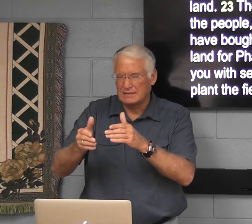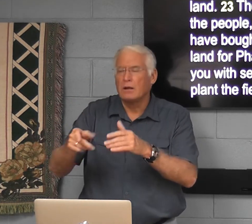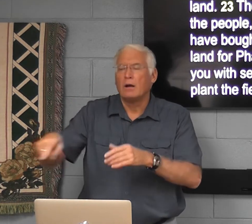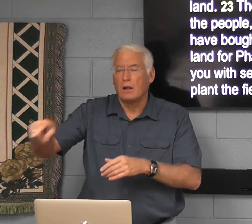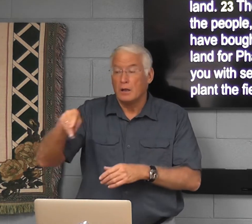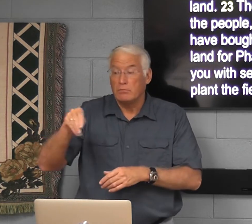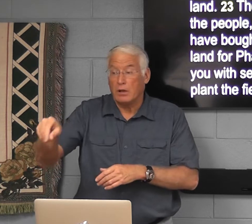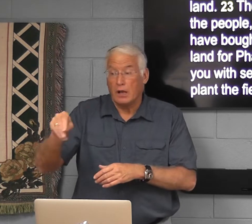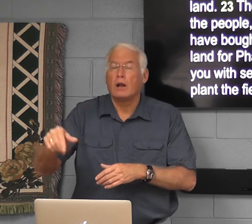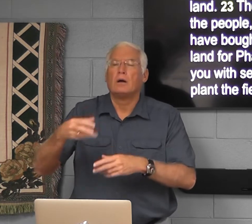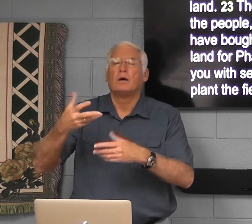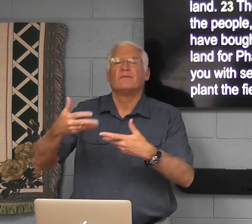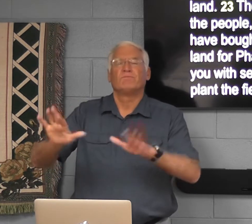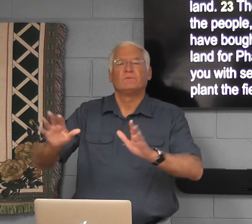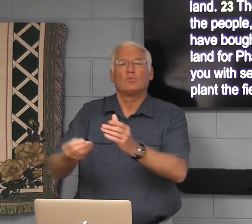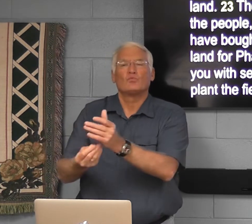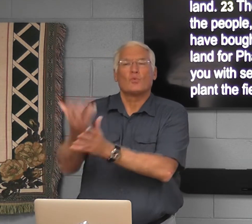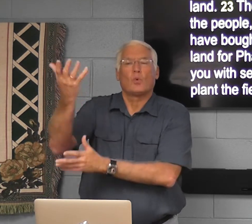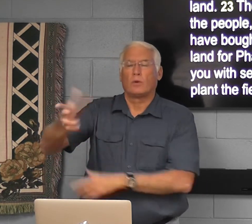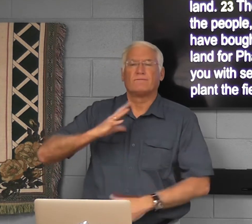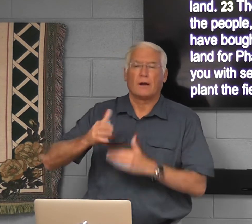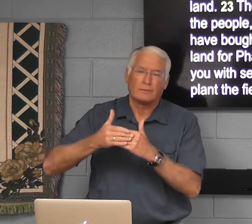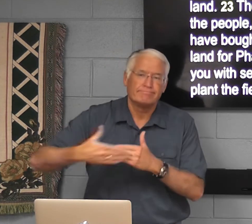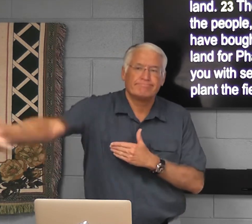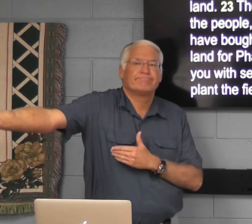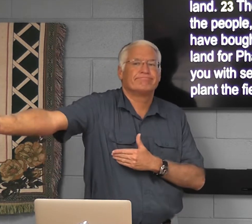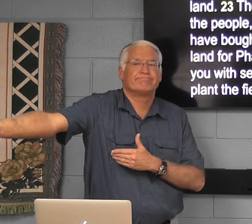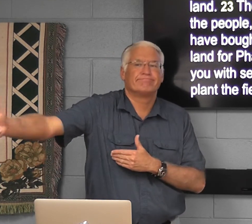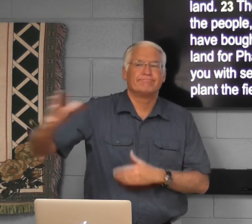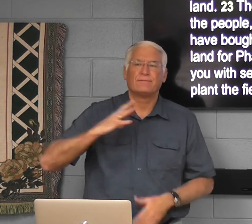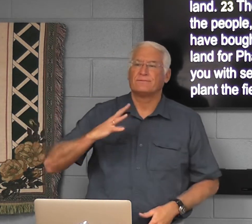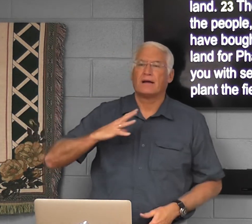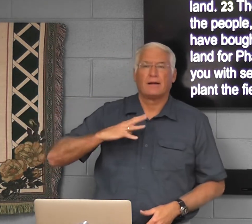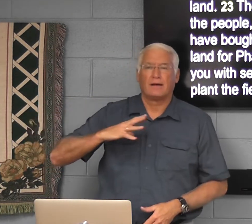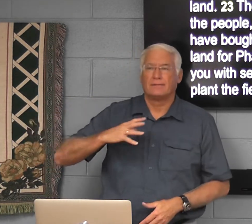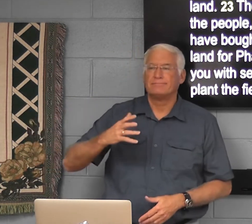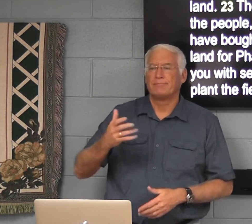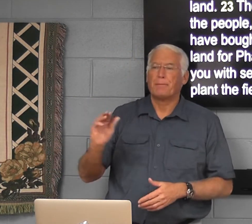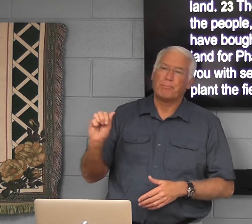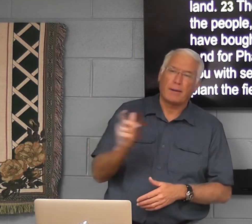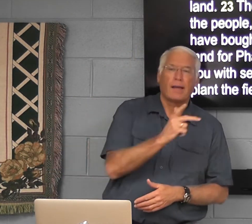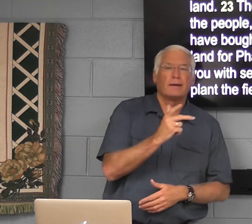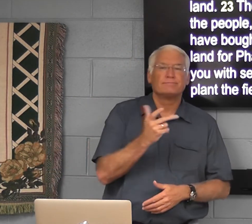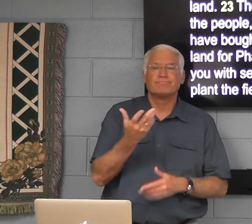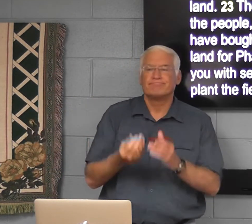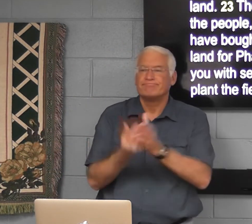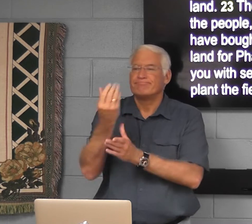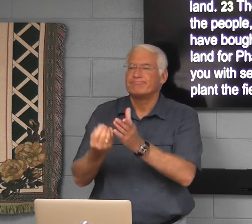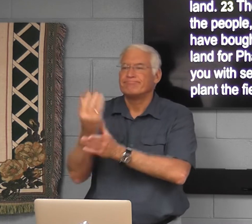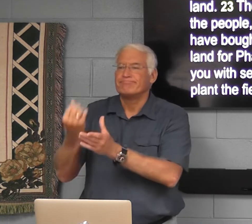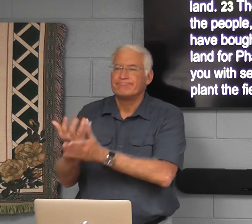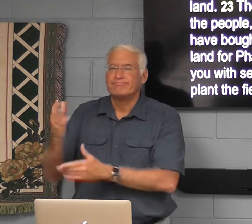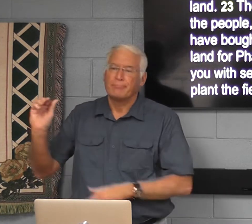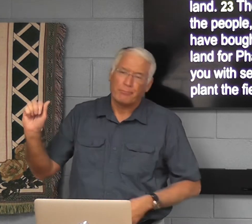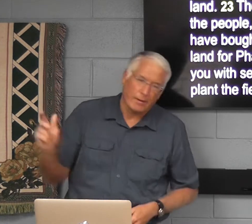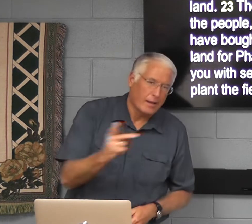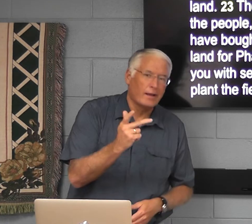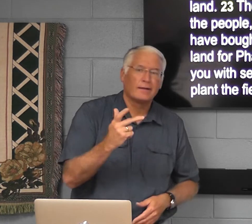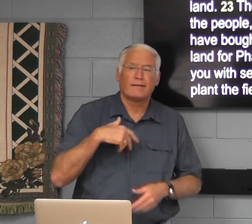The payment is close to the end. Knowing that they would be able to grow food in their crops.